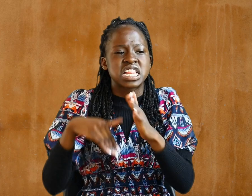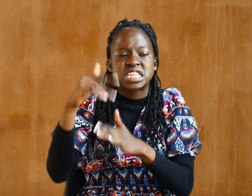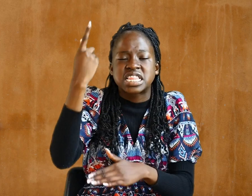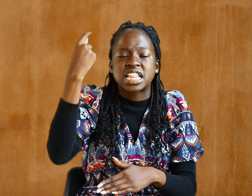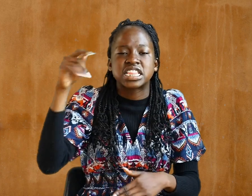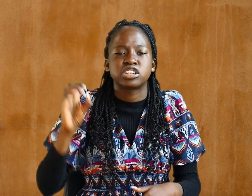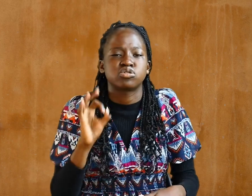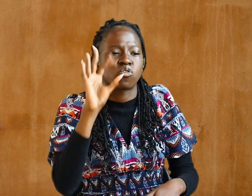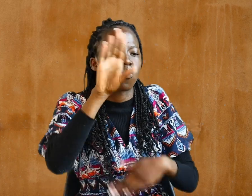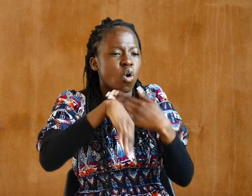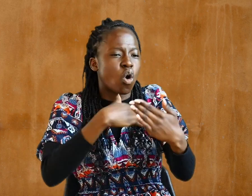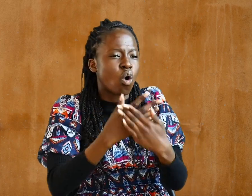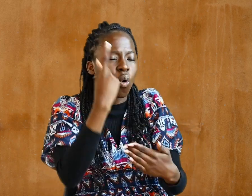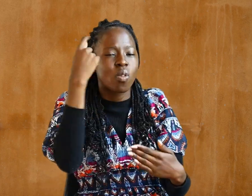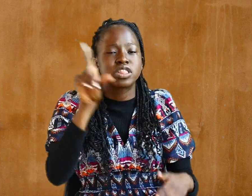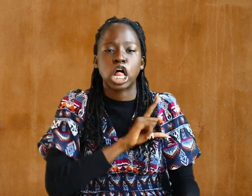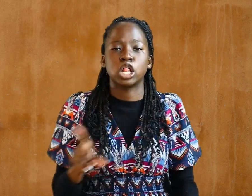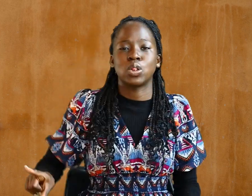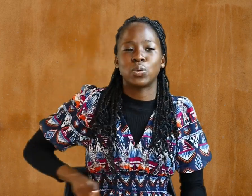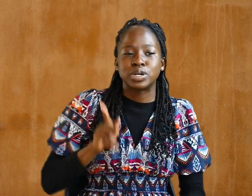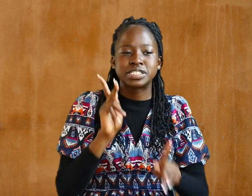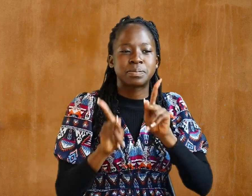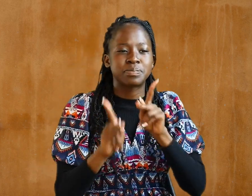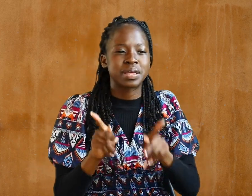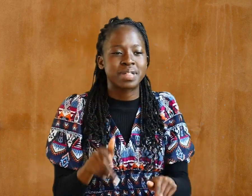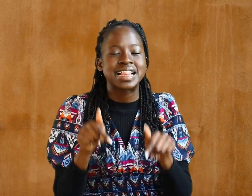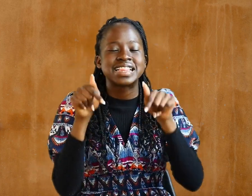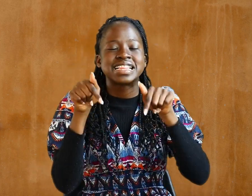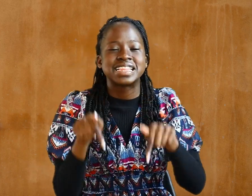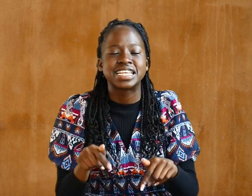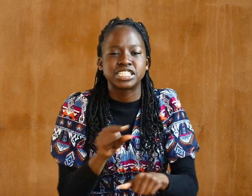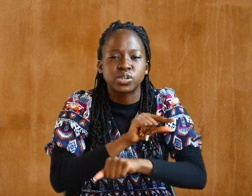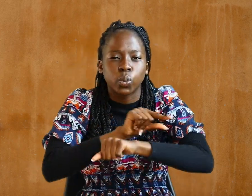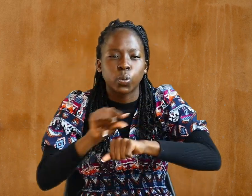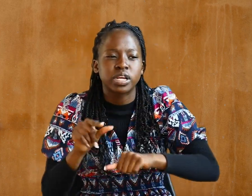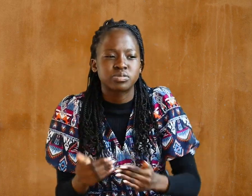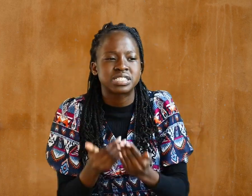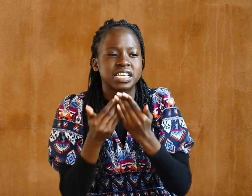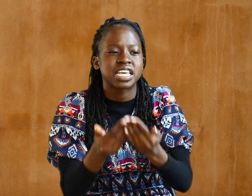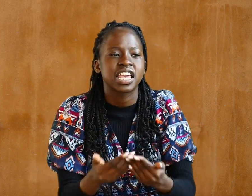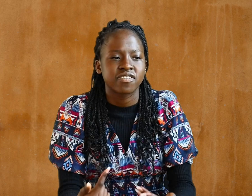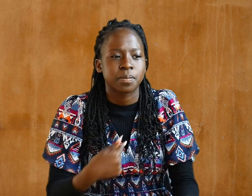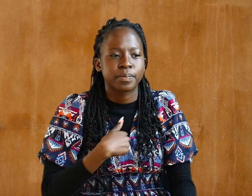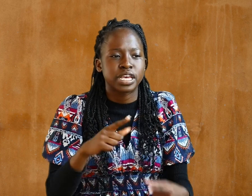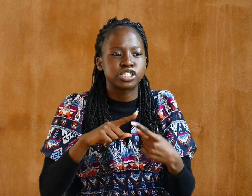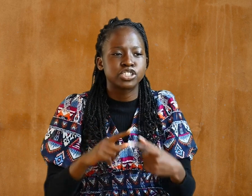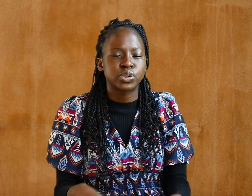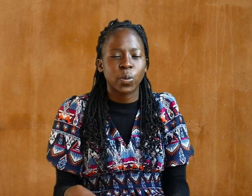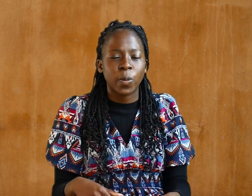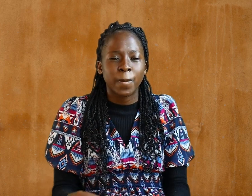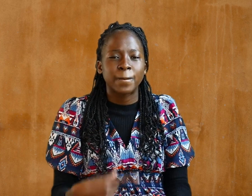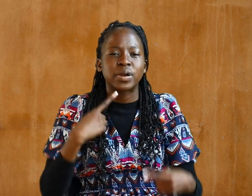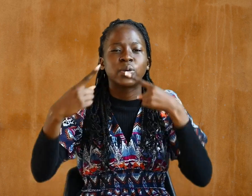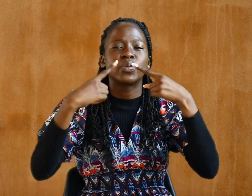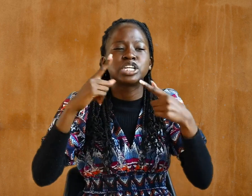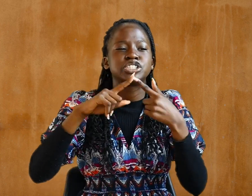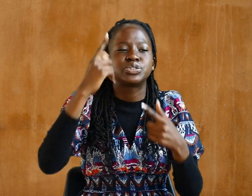all the Lord's people, this grace was given me to preach to the